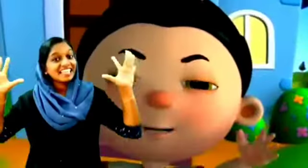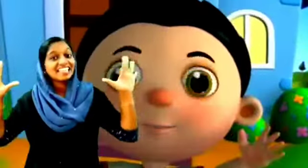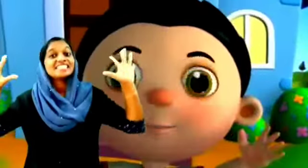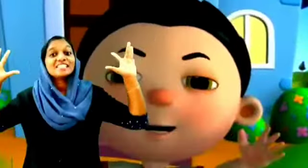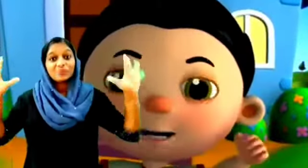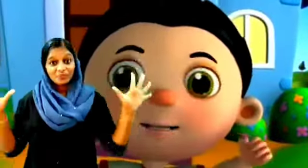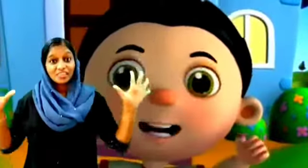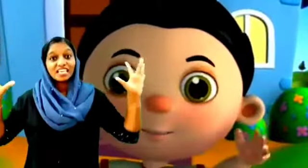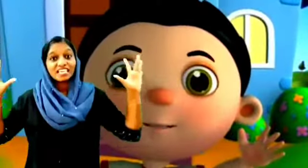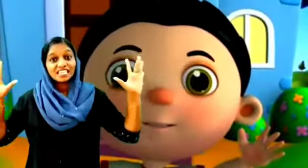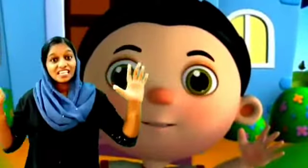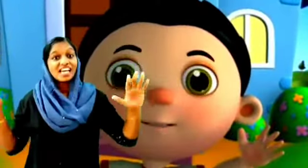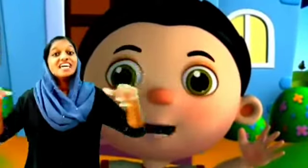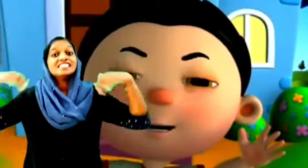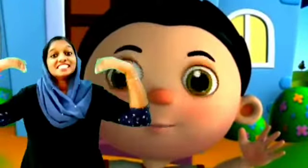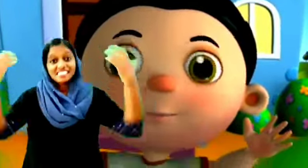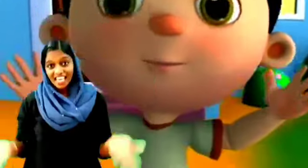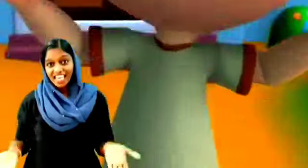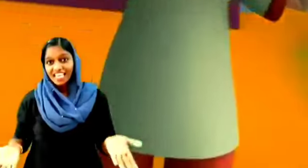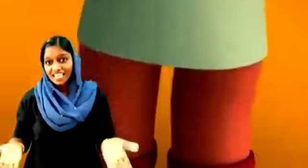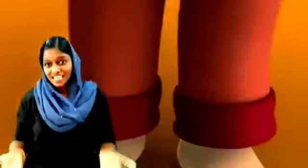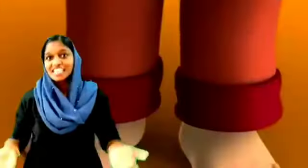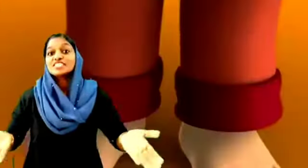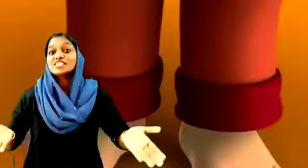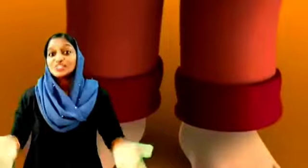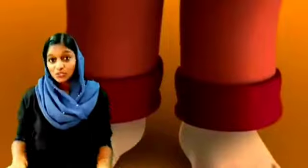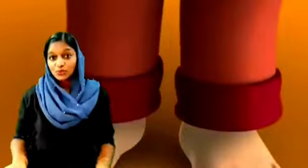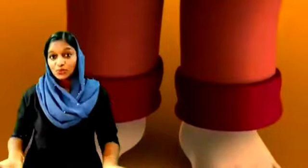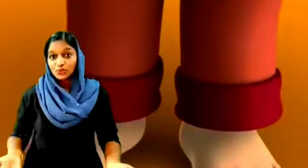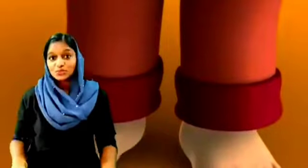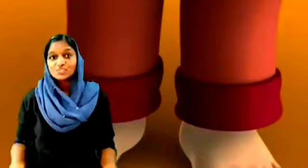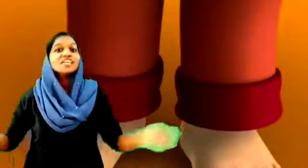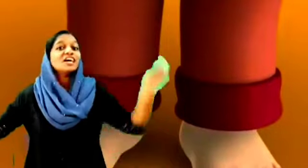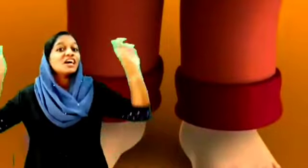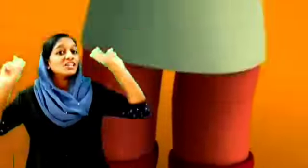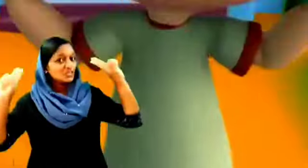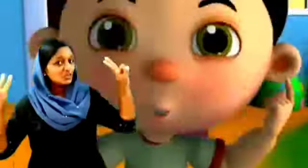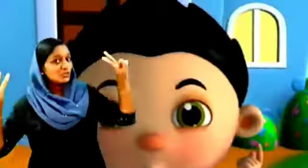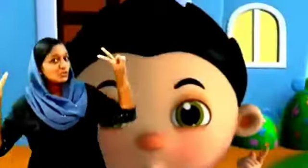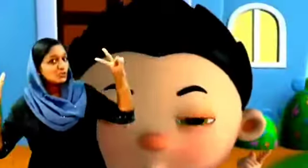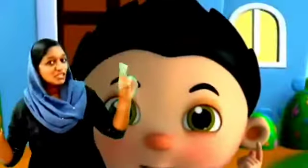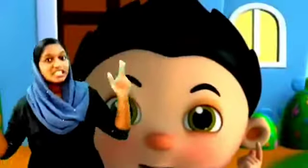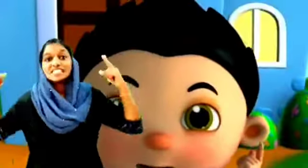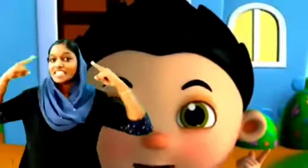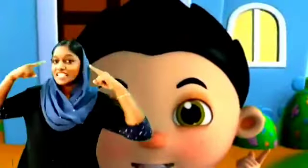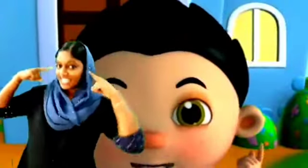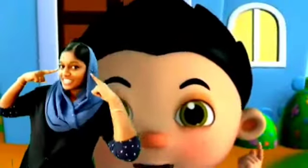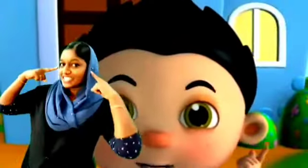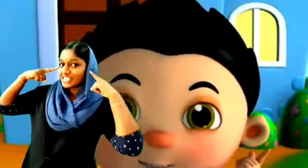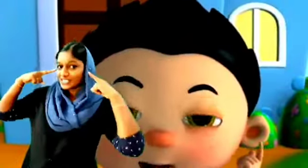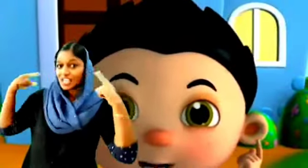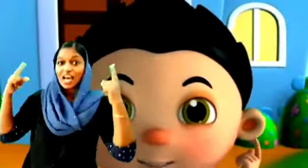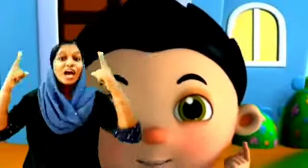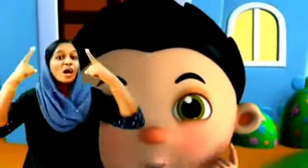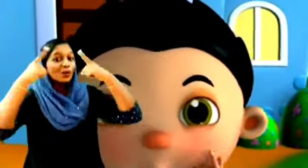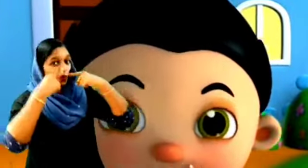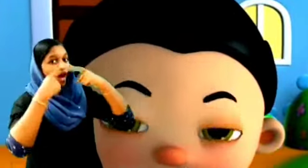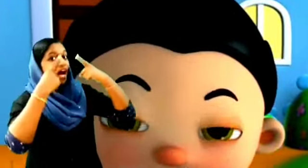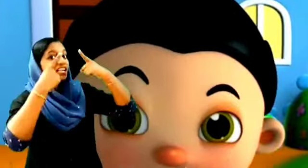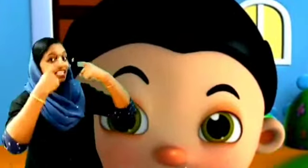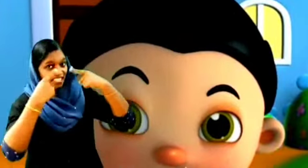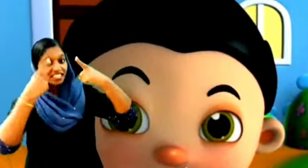ten little fingers ten little toes two little ears